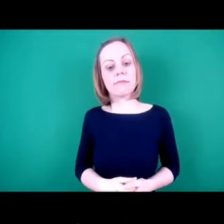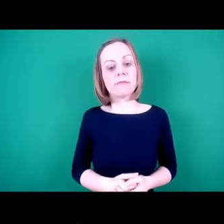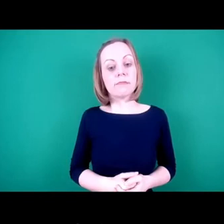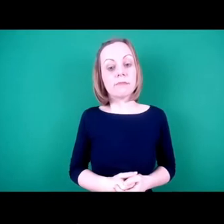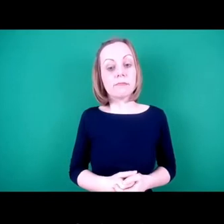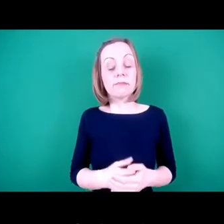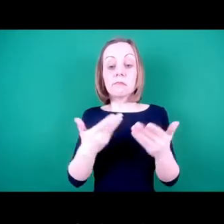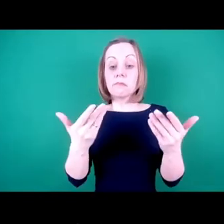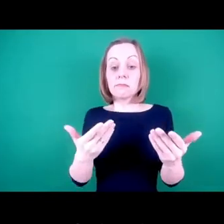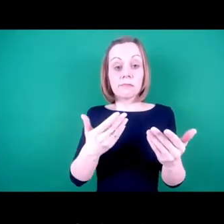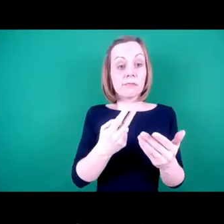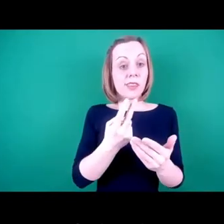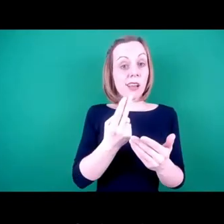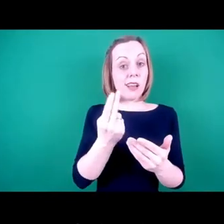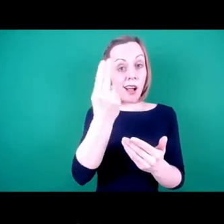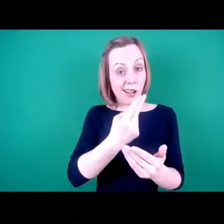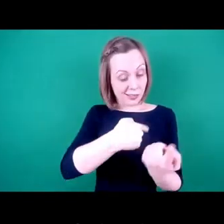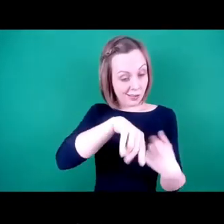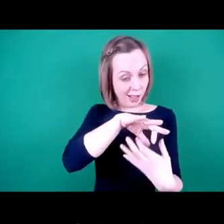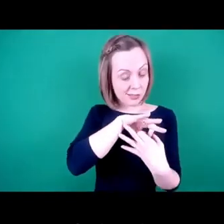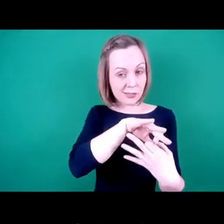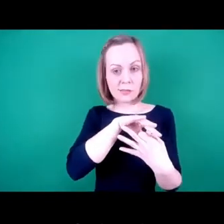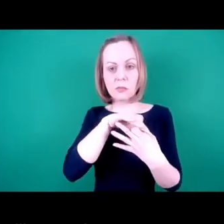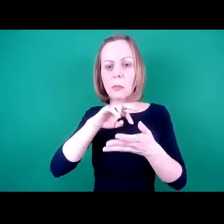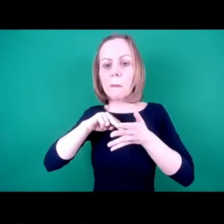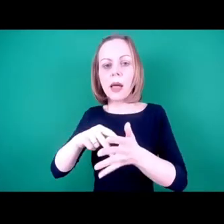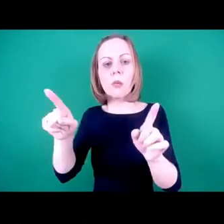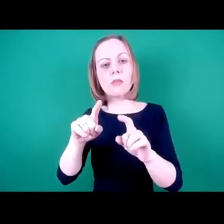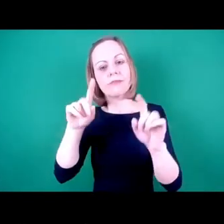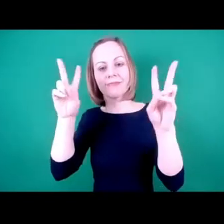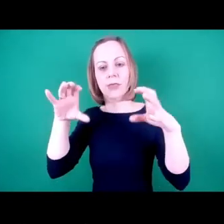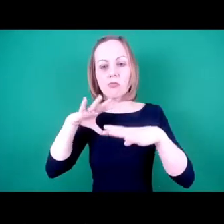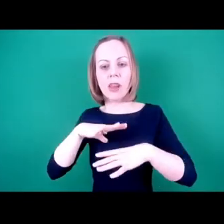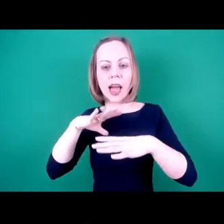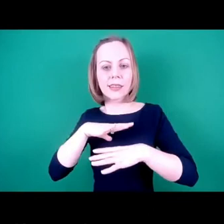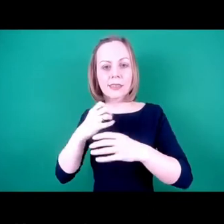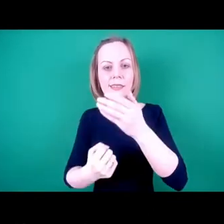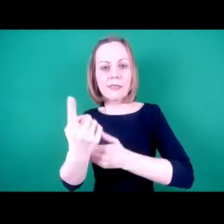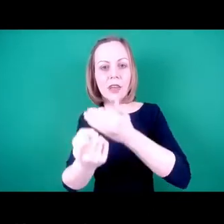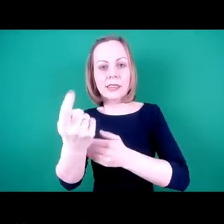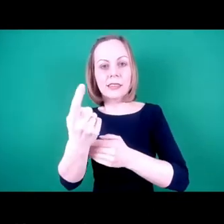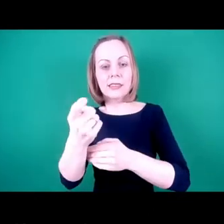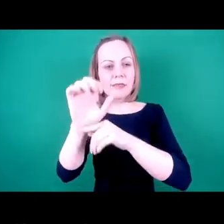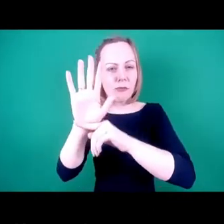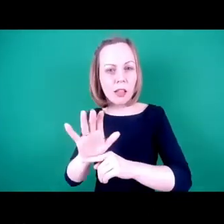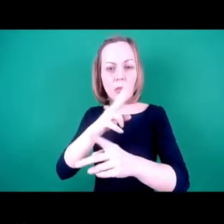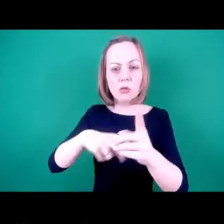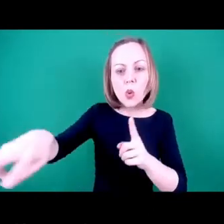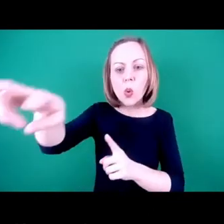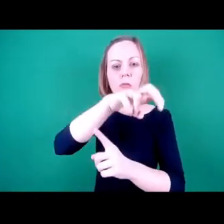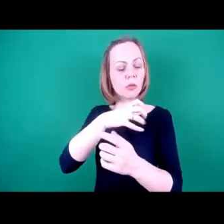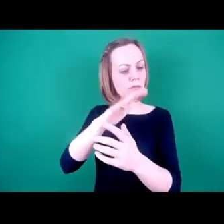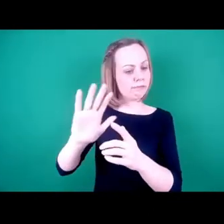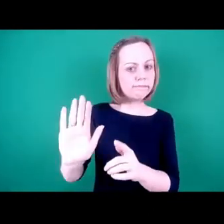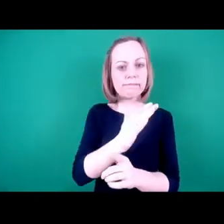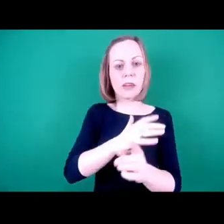relaxed events, screenings and tours for local communities and families, and we can't wait until it's safe to do so again.